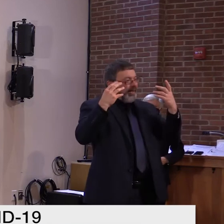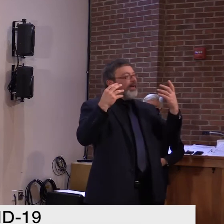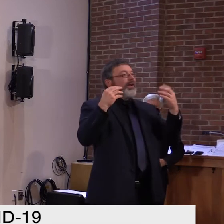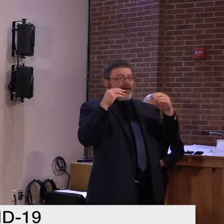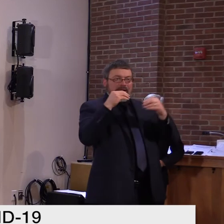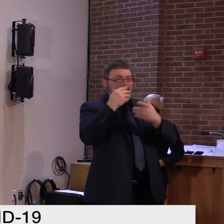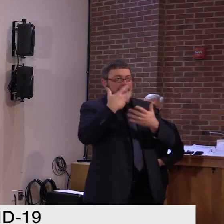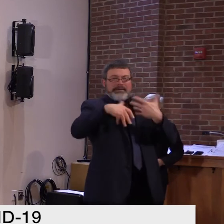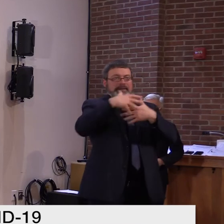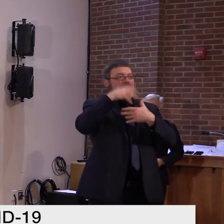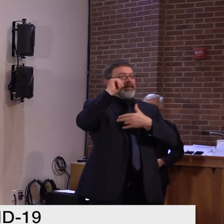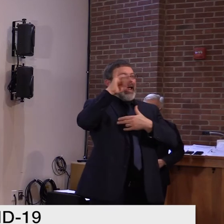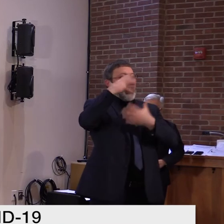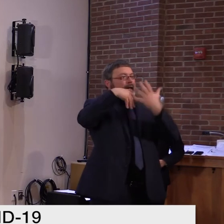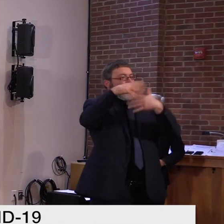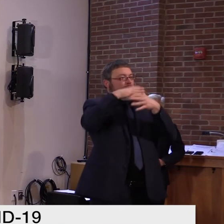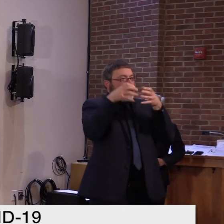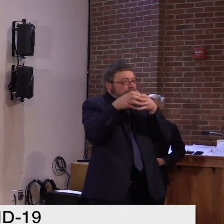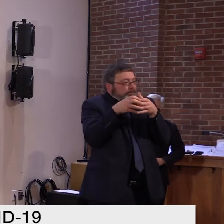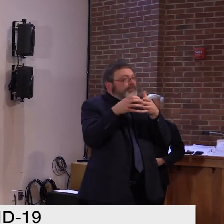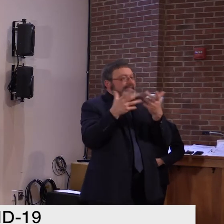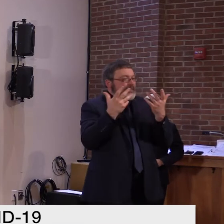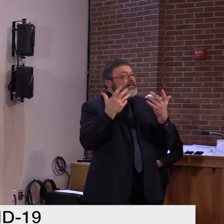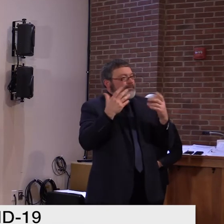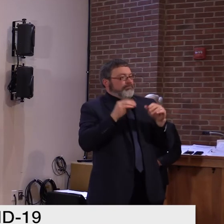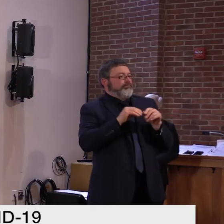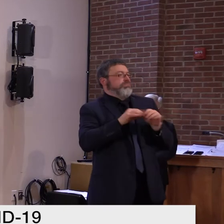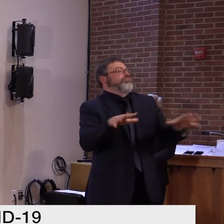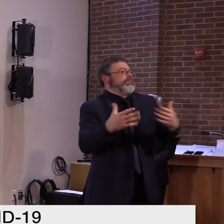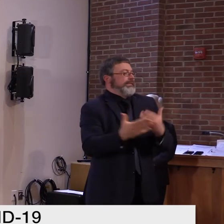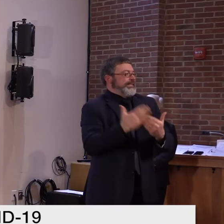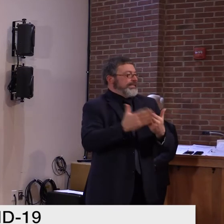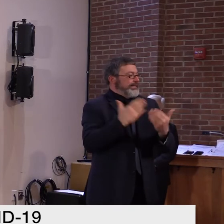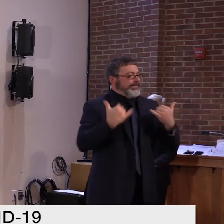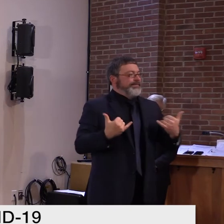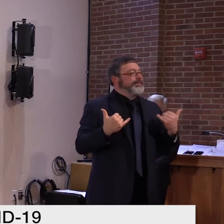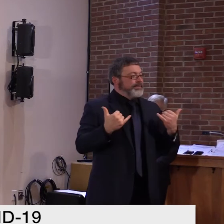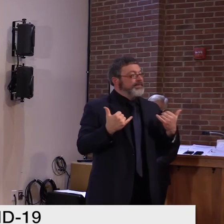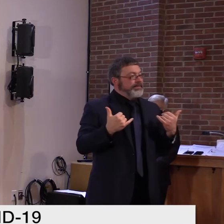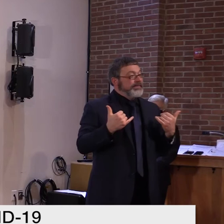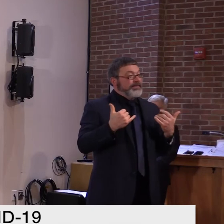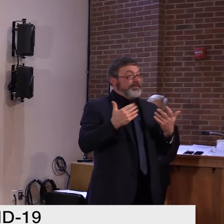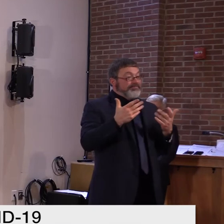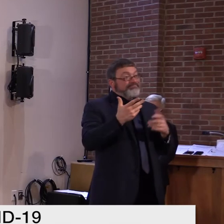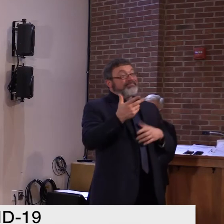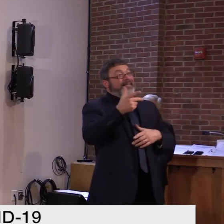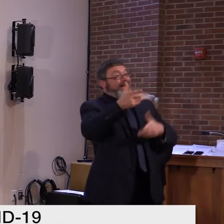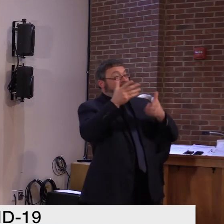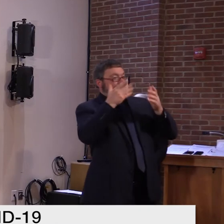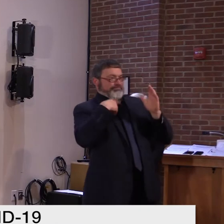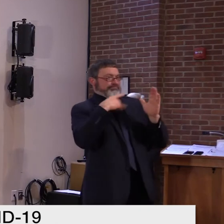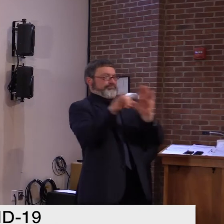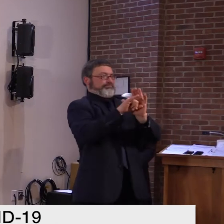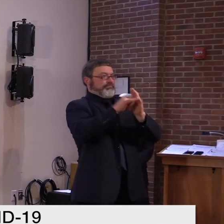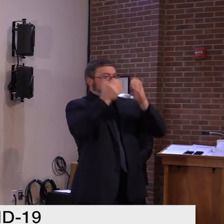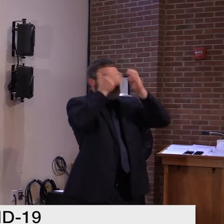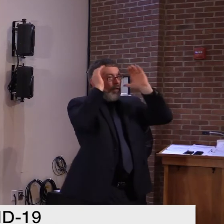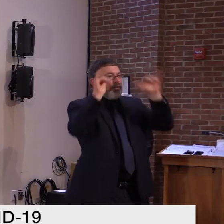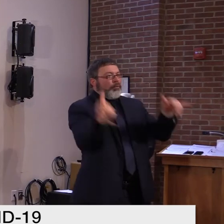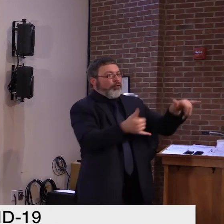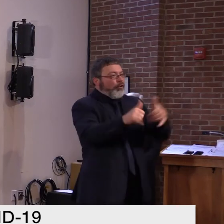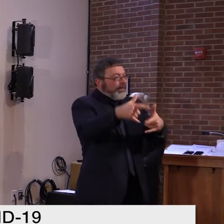the governor's calendar told him, the dates were right for Halloween parties. People are in the